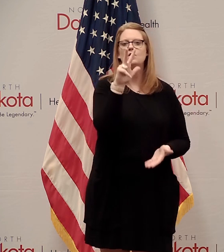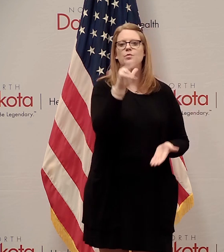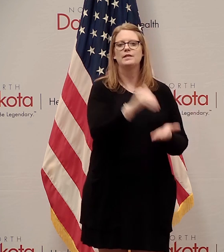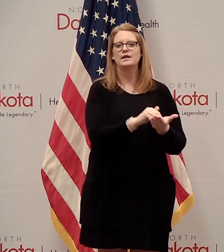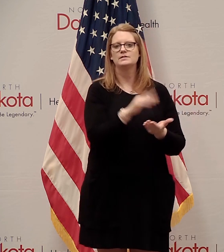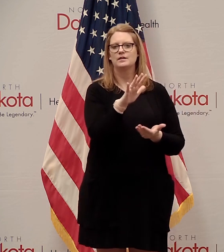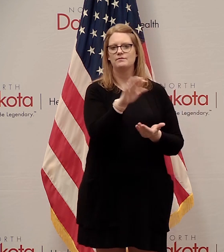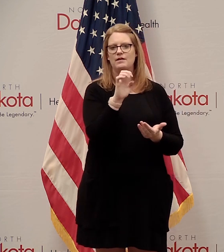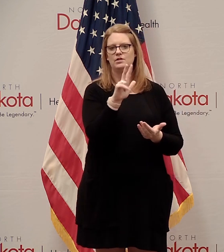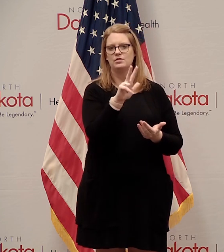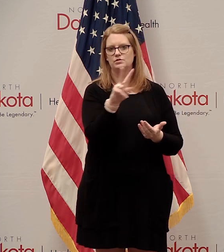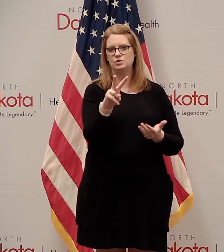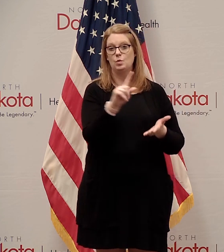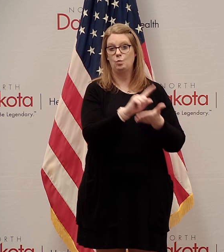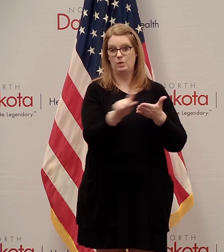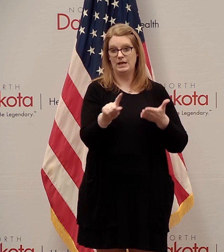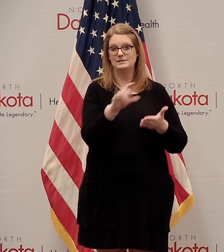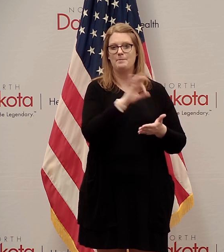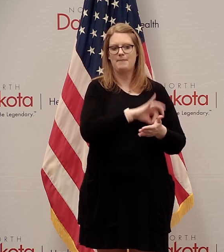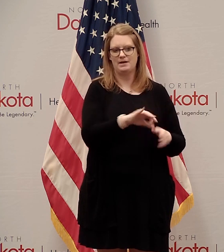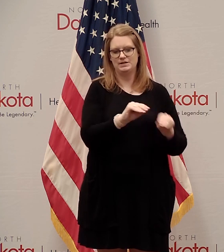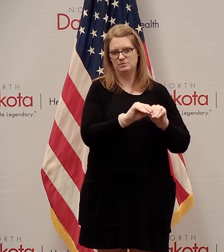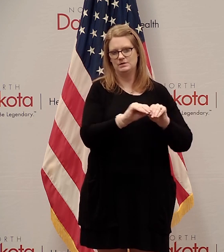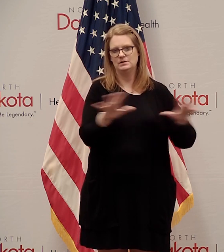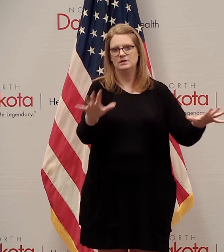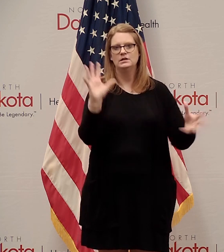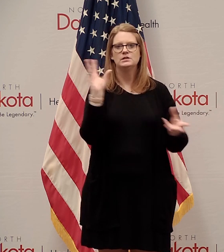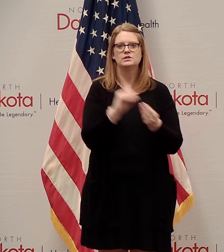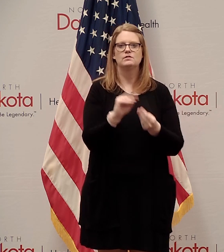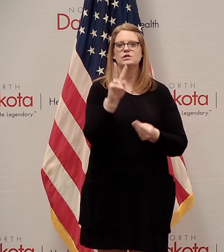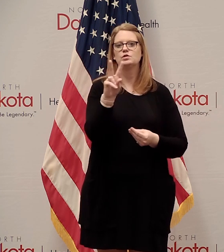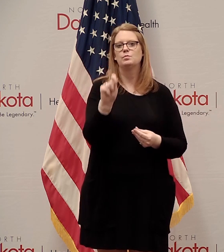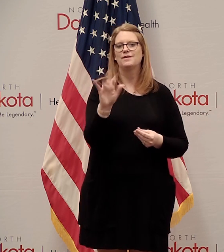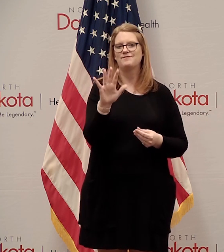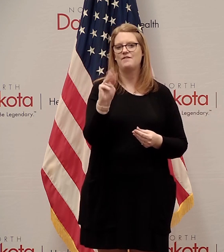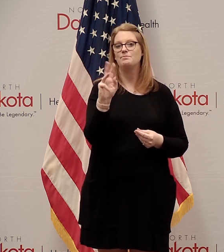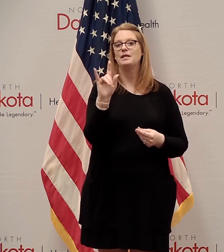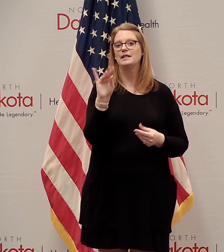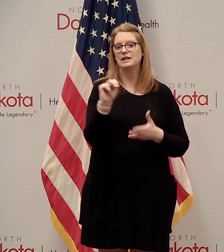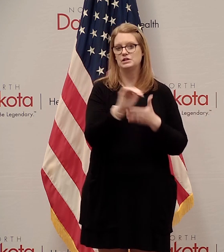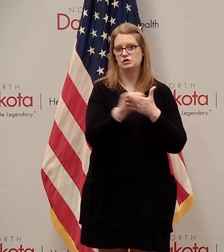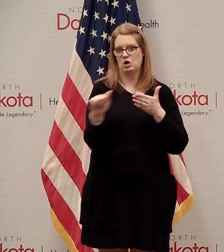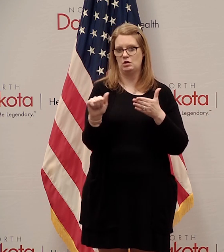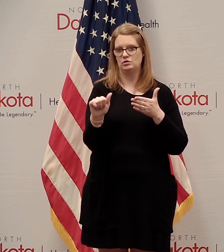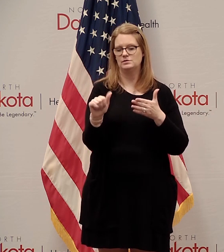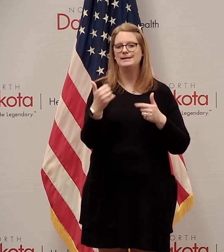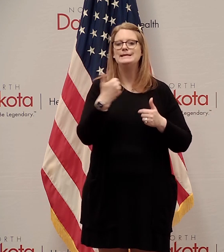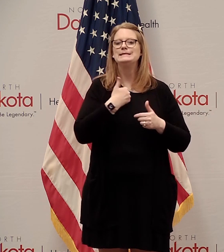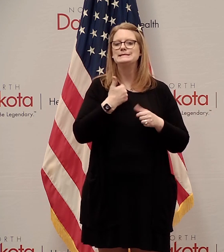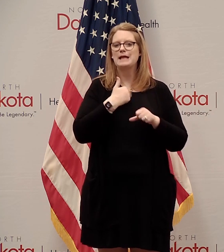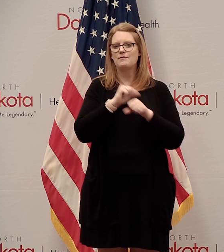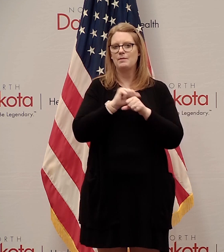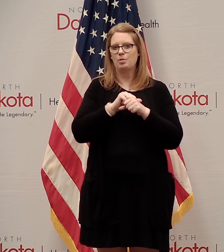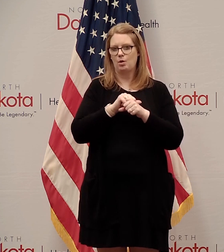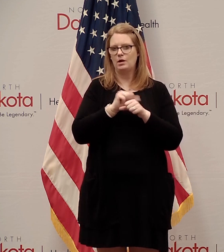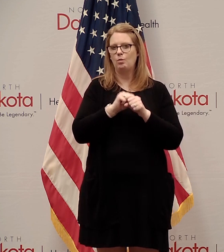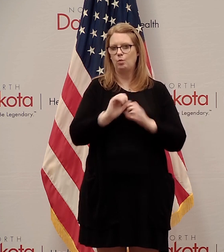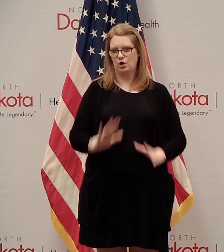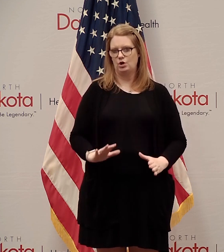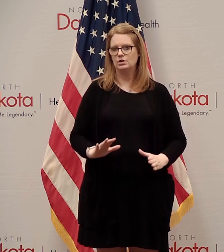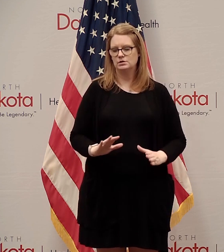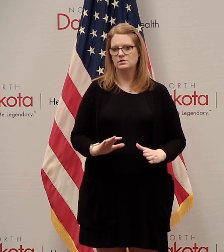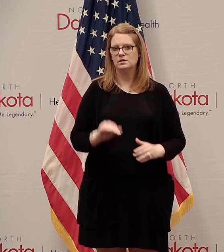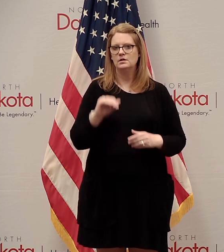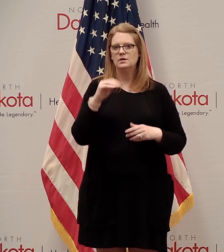,532 weeks of benefits were paid for a total of $2.5 million. These are to self-employed workers via